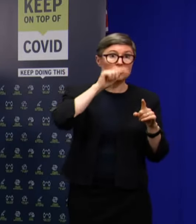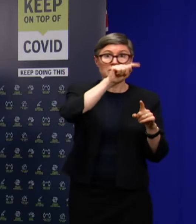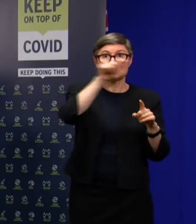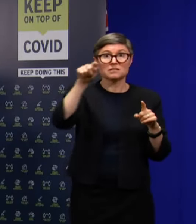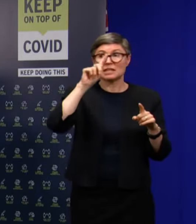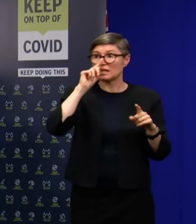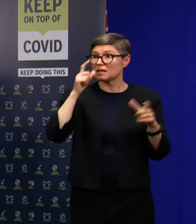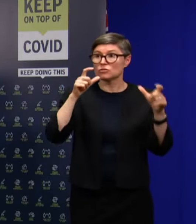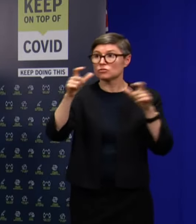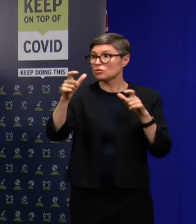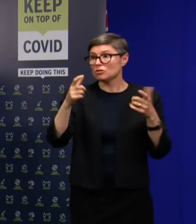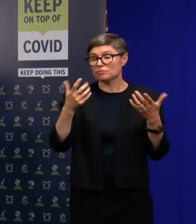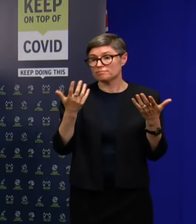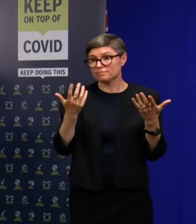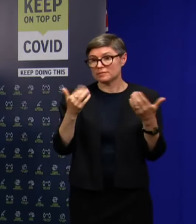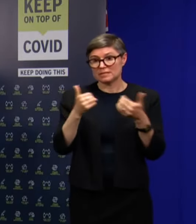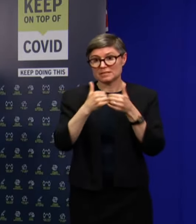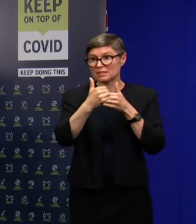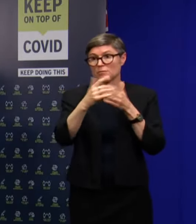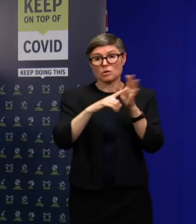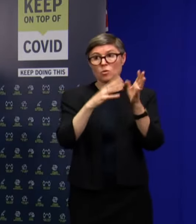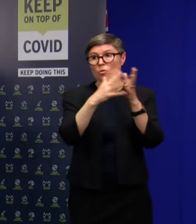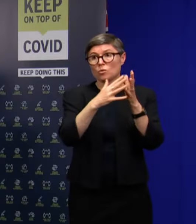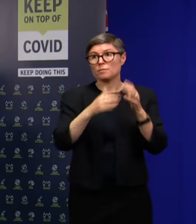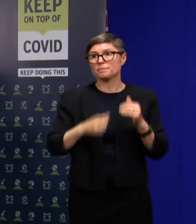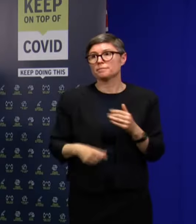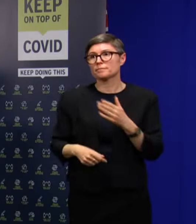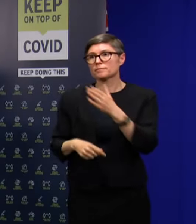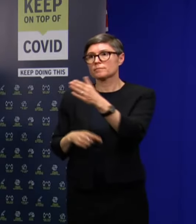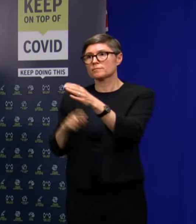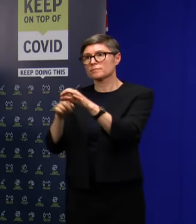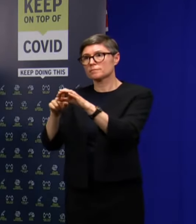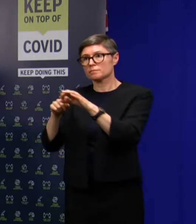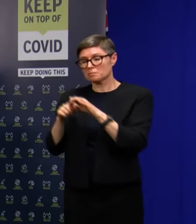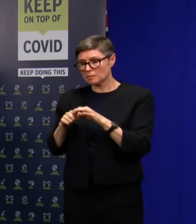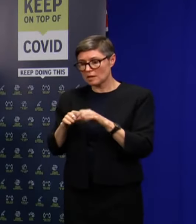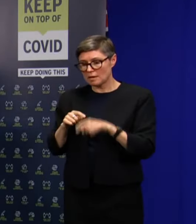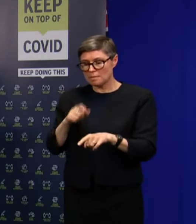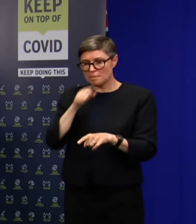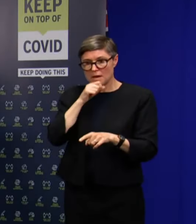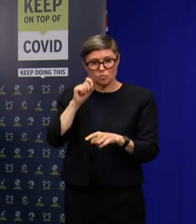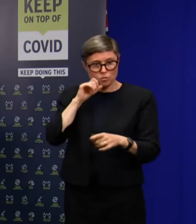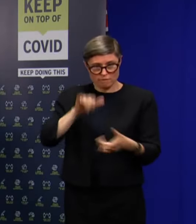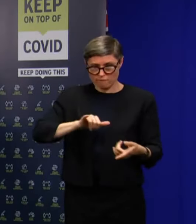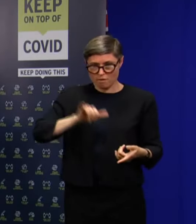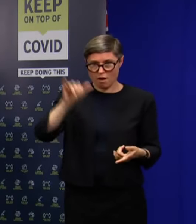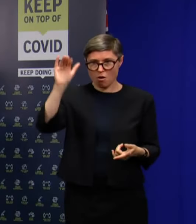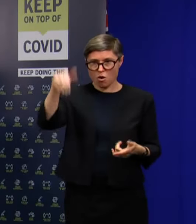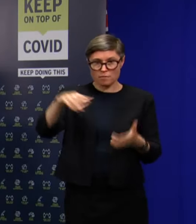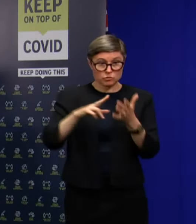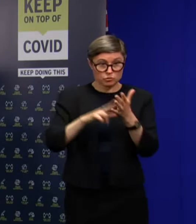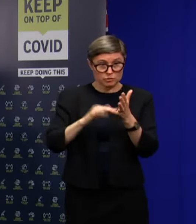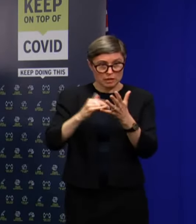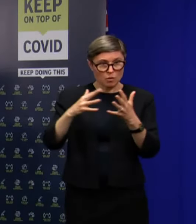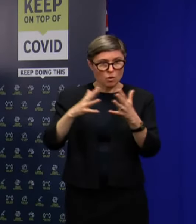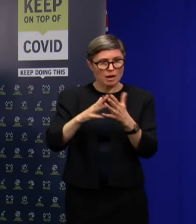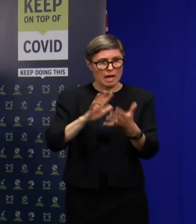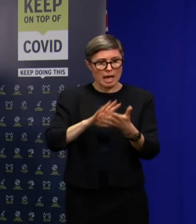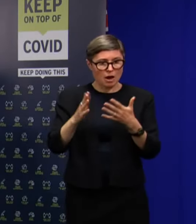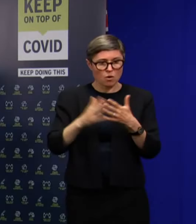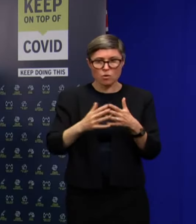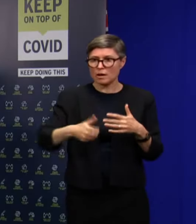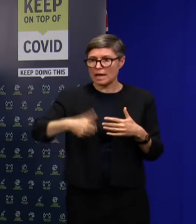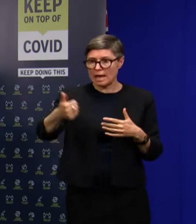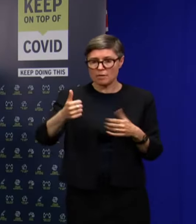Melbourne or Sydney or any other airport in the country. Is it likely this individual is brought back to New South Wales or how are we going to prevent